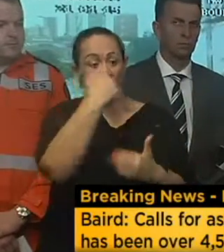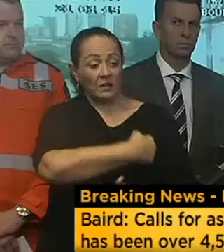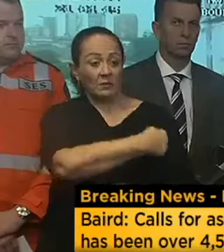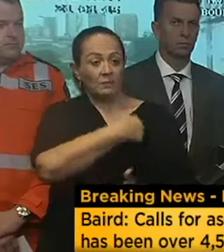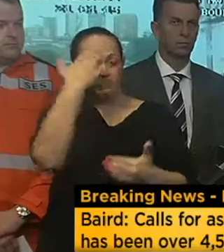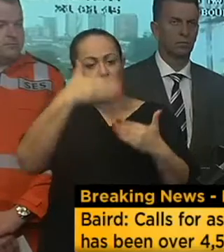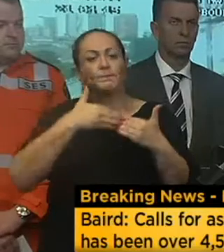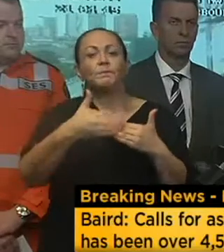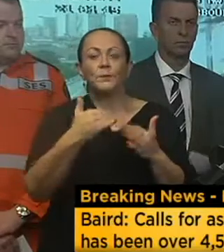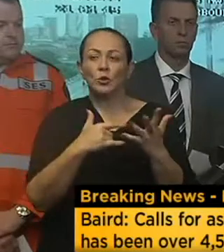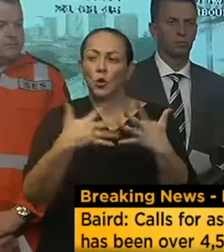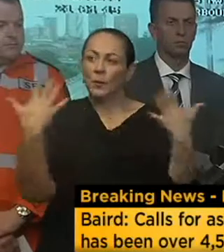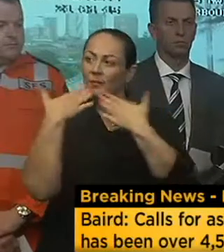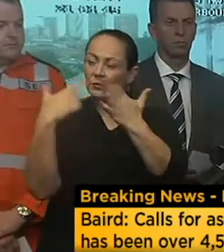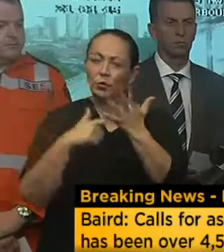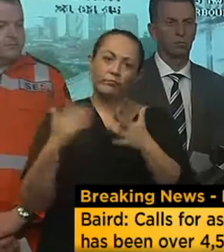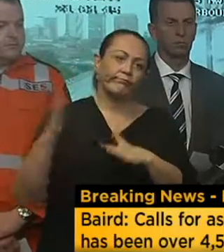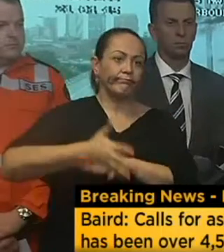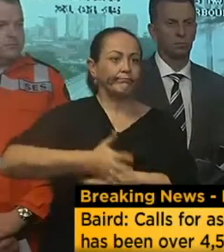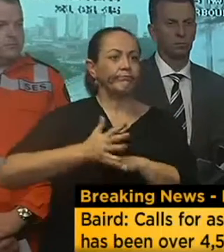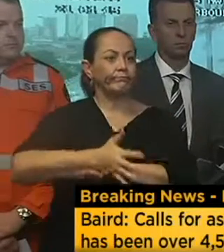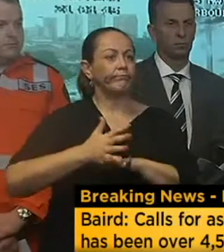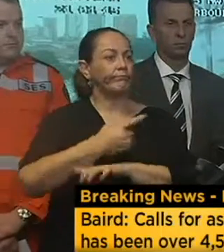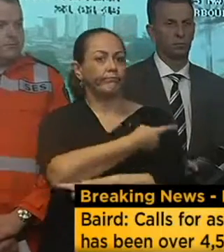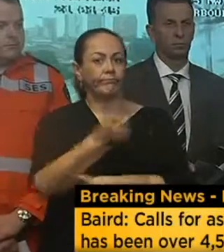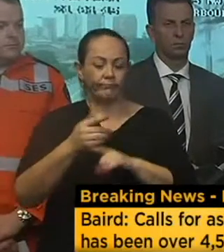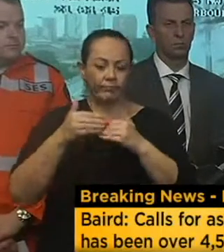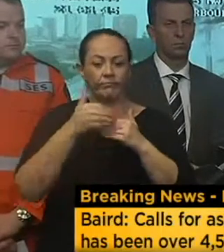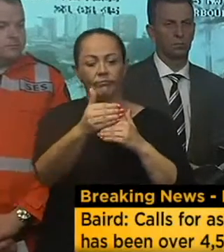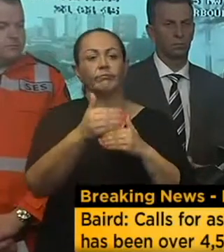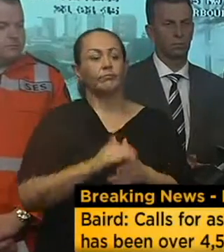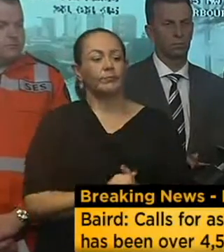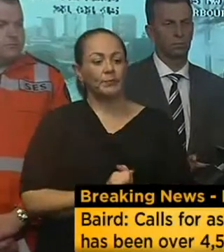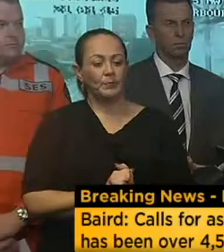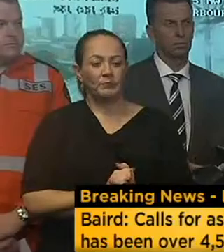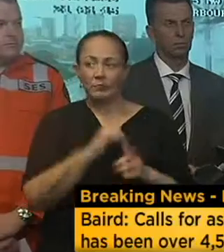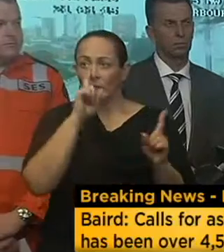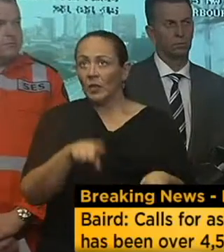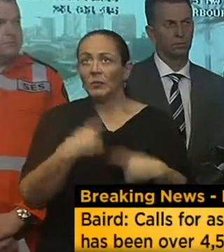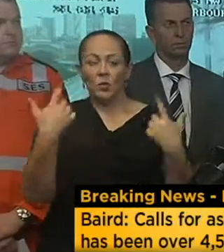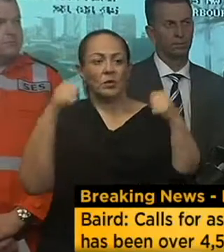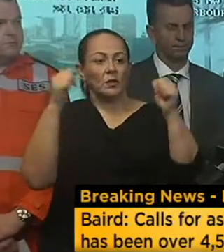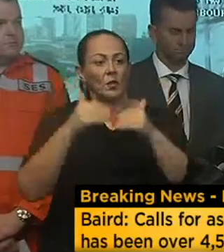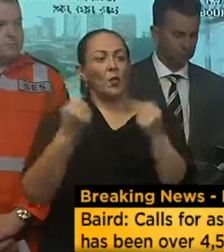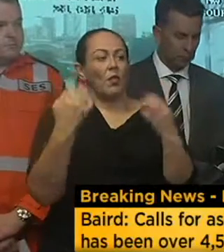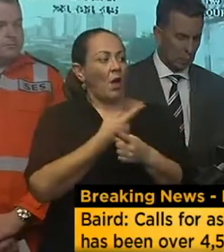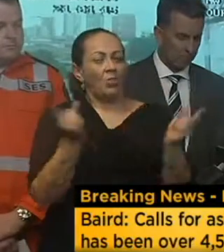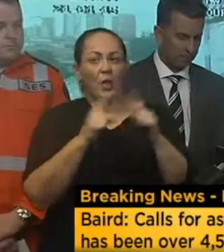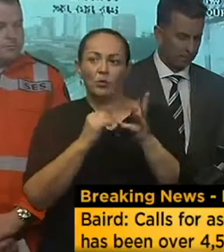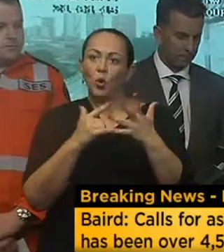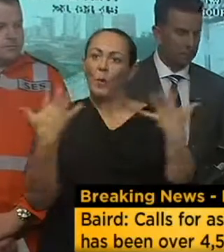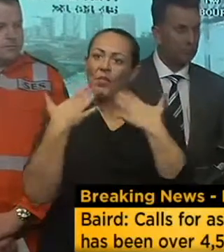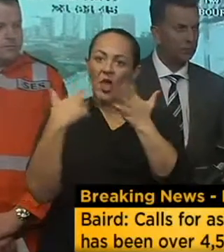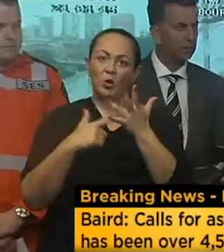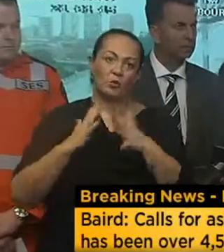we thank those workers for the work they have done and the work they are going to do over the next 12 hours. We could not do without them and we generally thank them. So